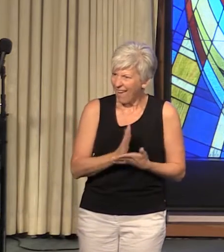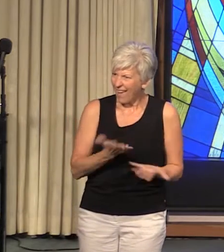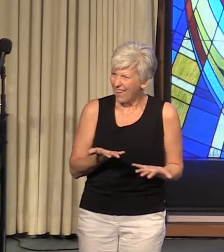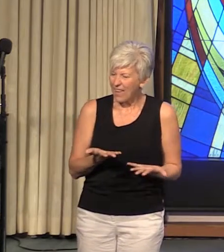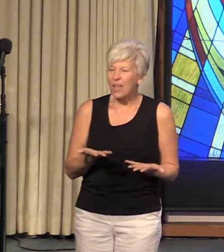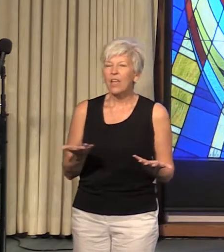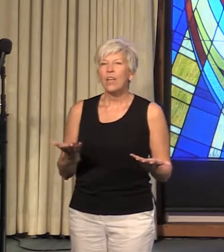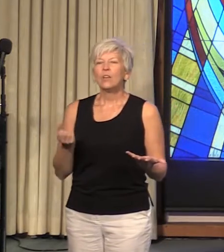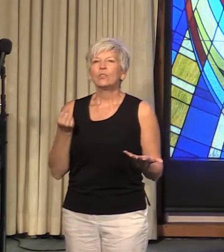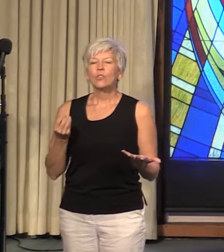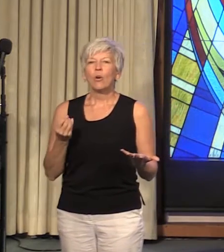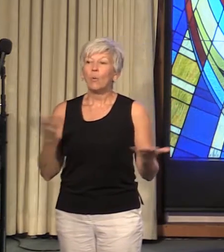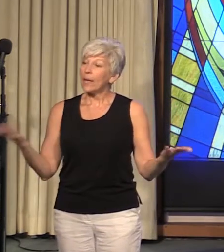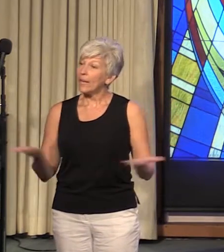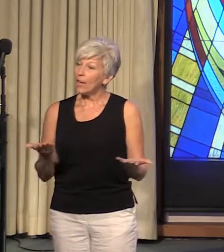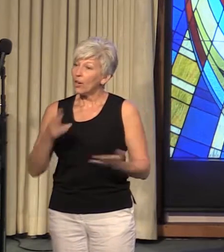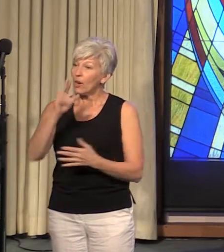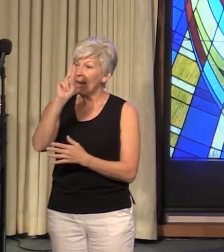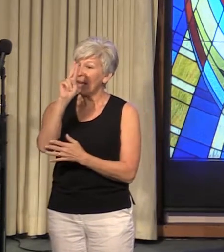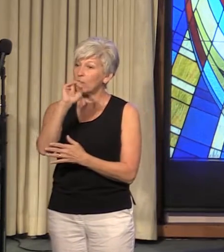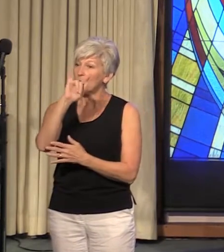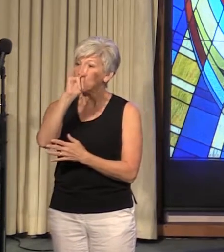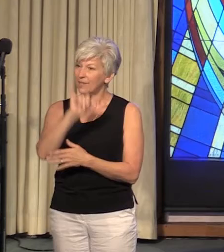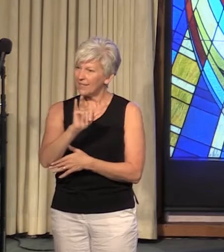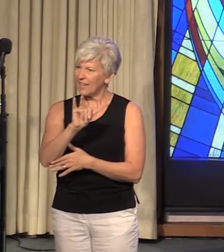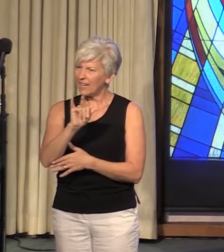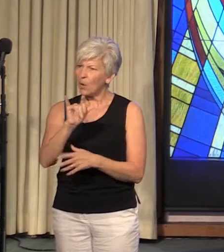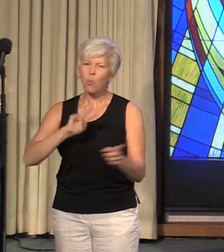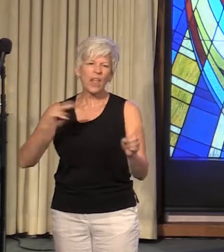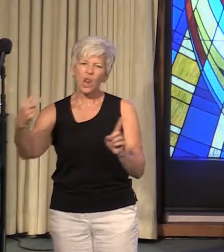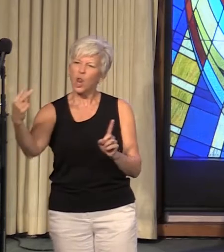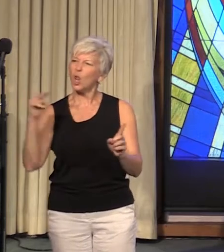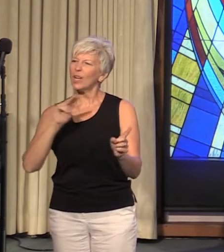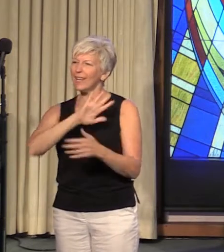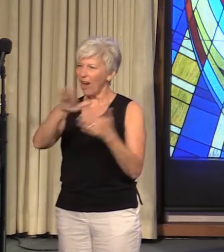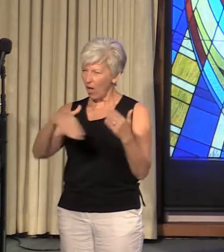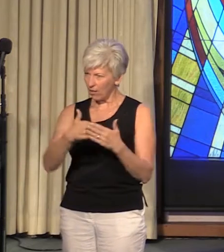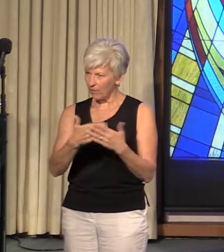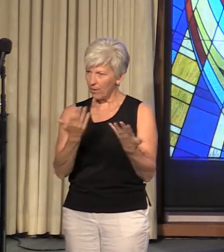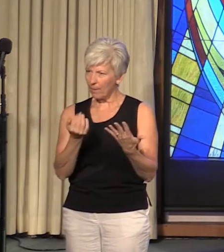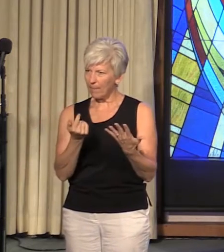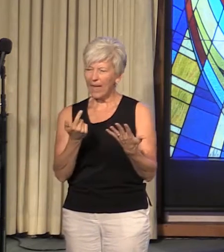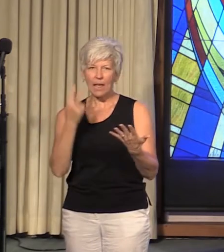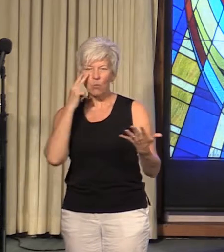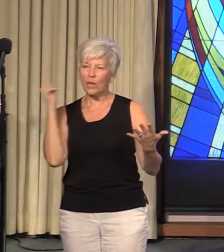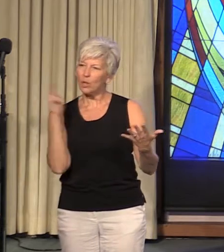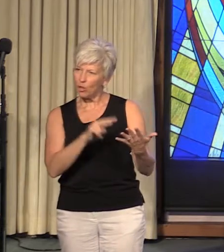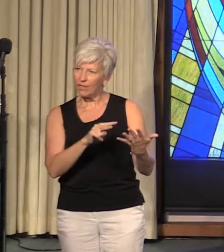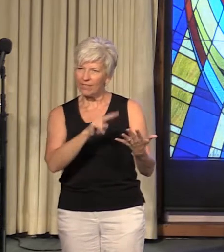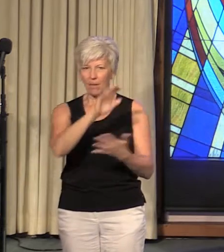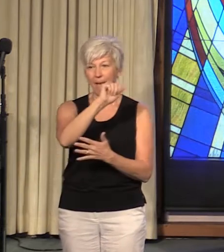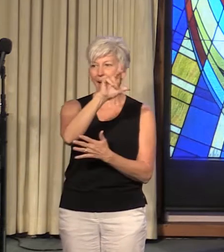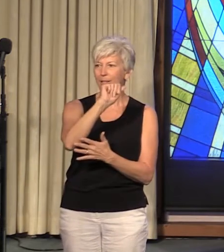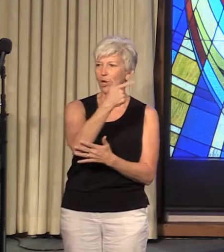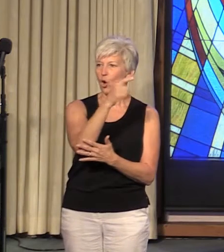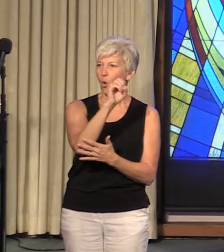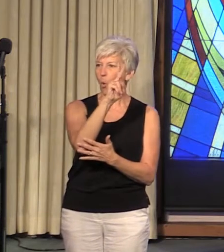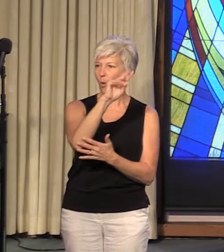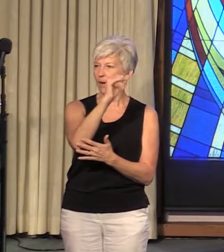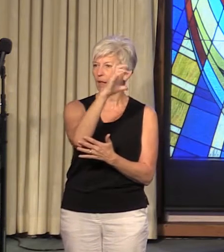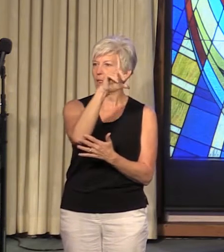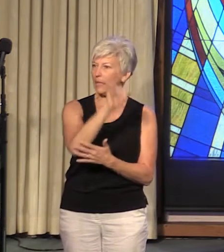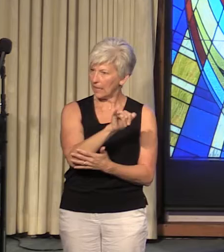So in unity, we take a look at all these things, and we look at them allegorically. We look at them metaphorically. We look at them